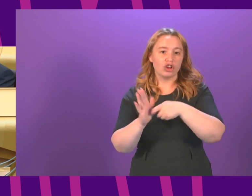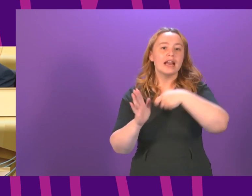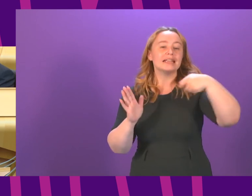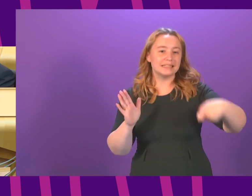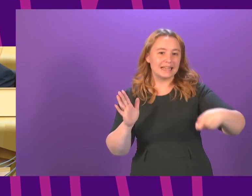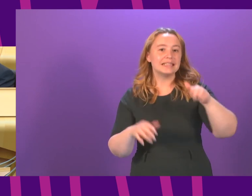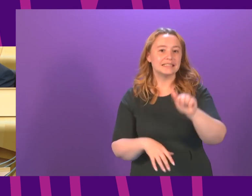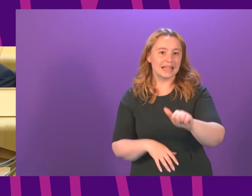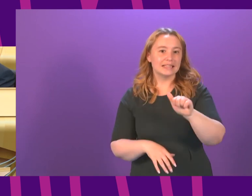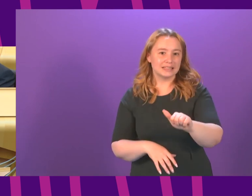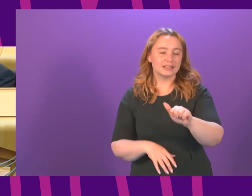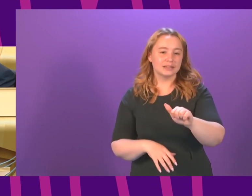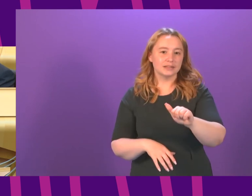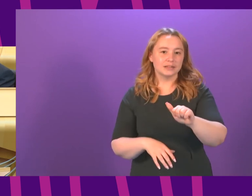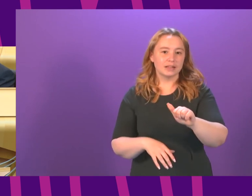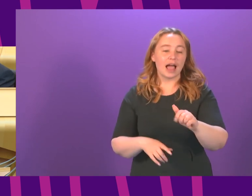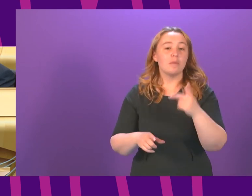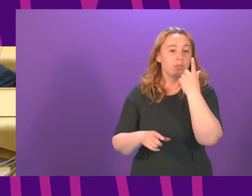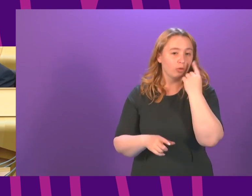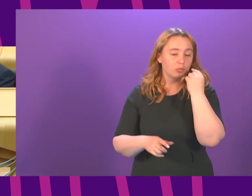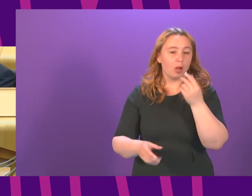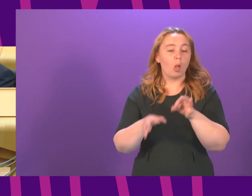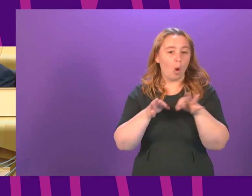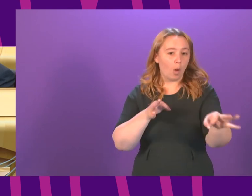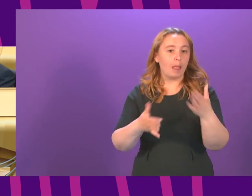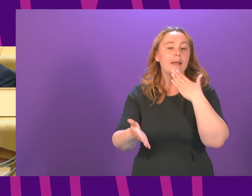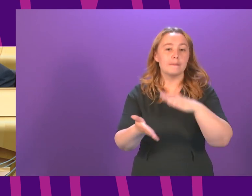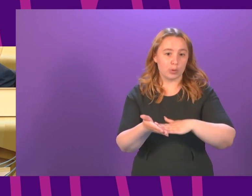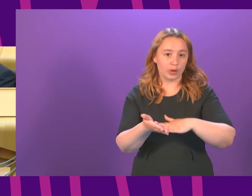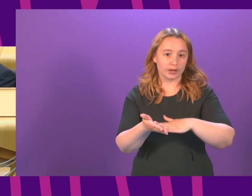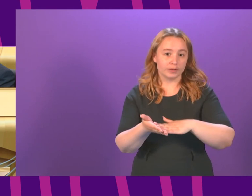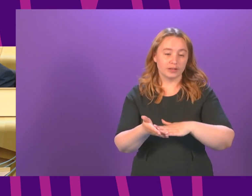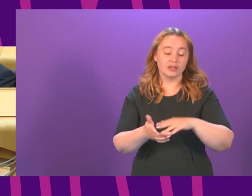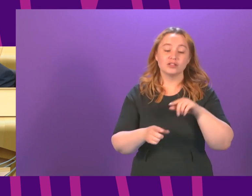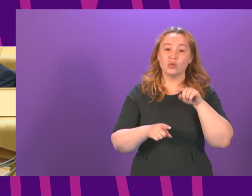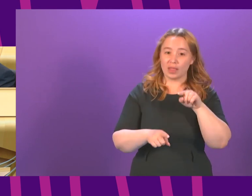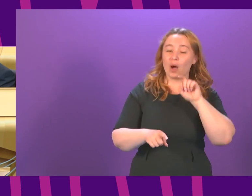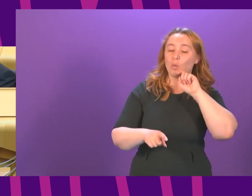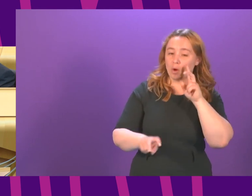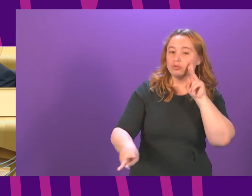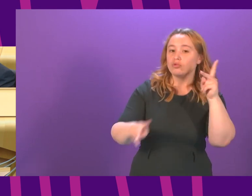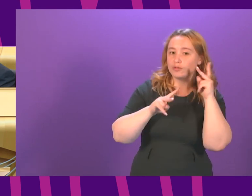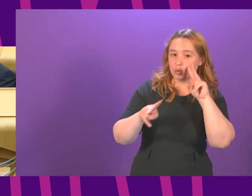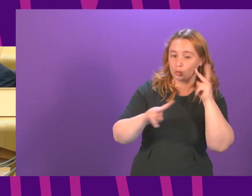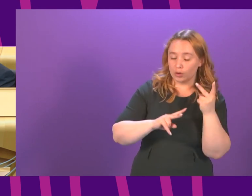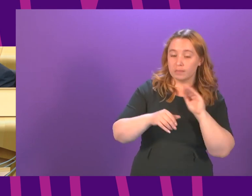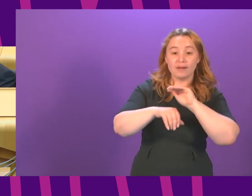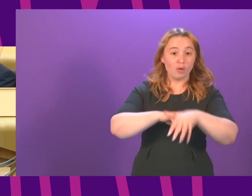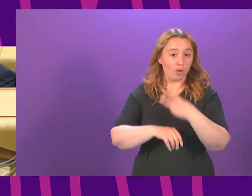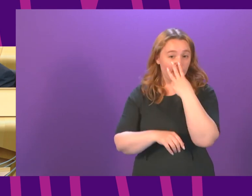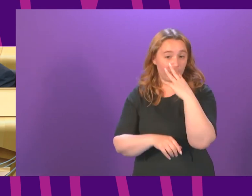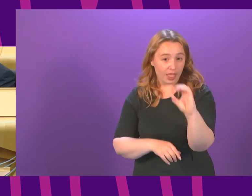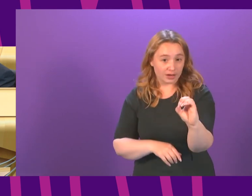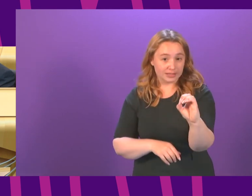into another round of this vaccination programme online booking so these developments will be kept under review but in terms of over 30s these appointments